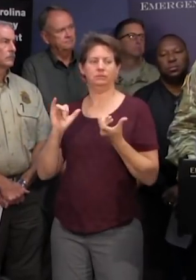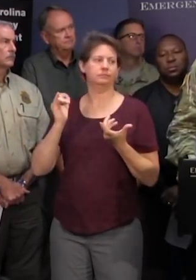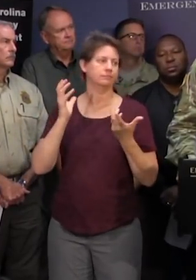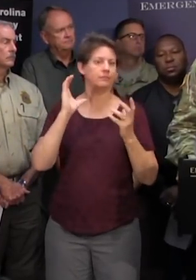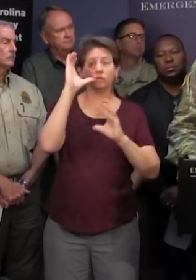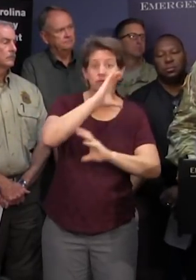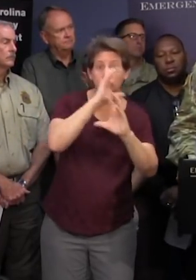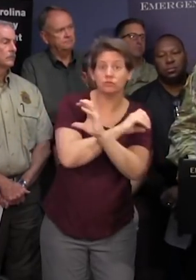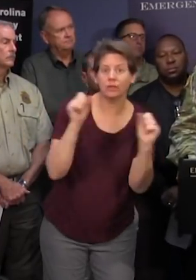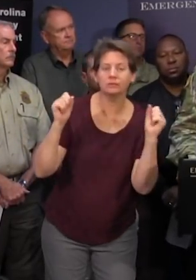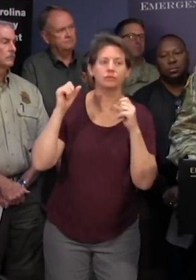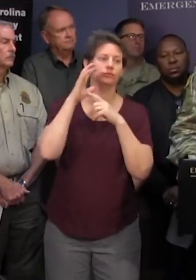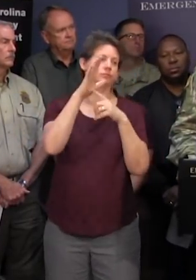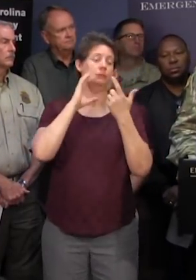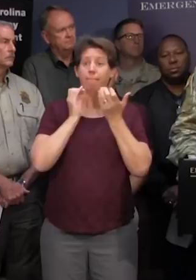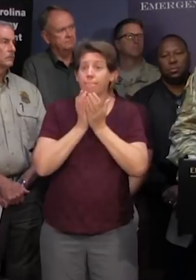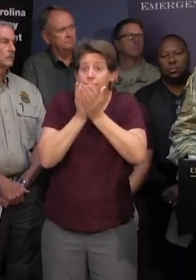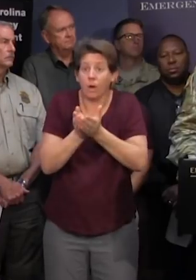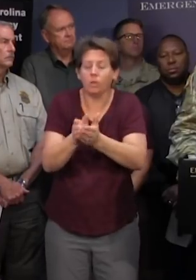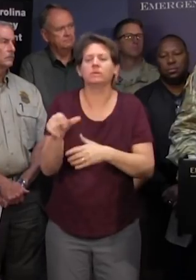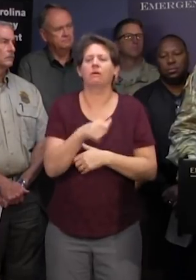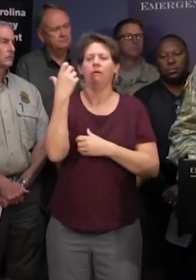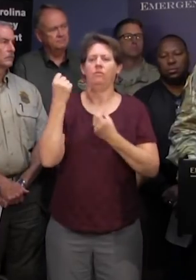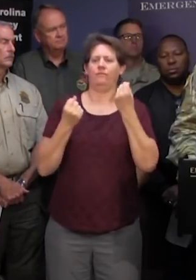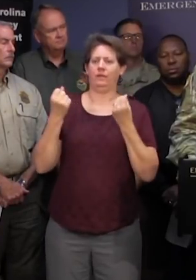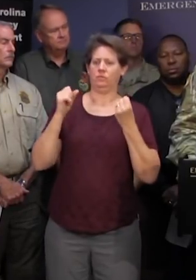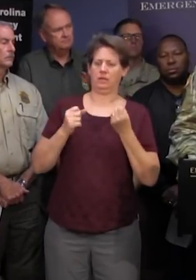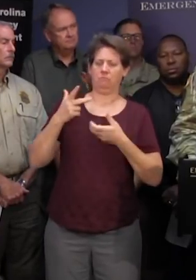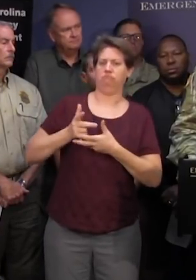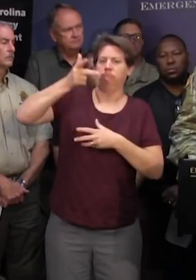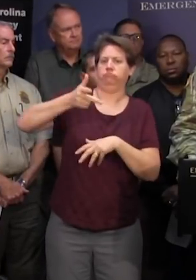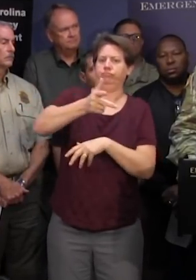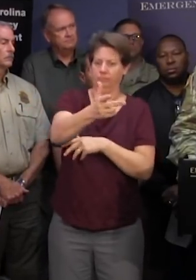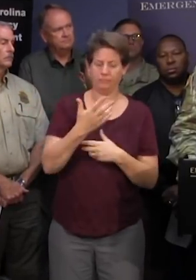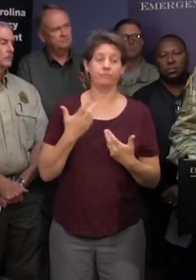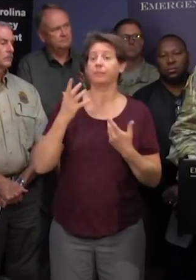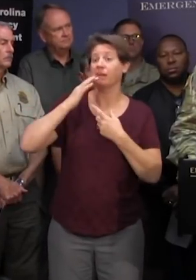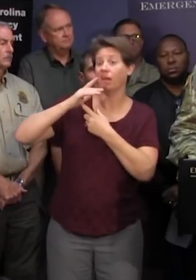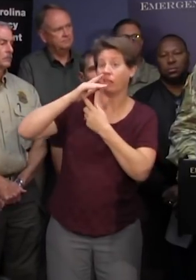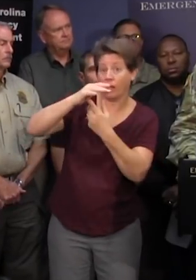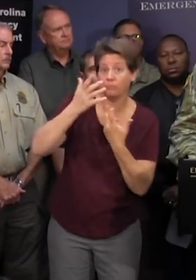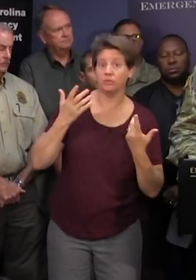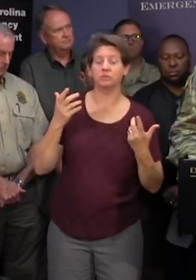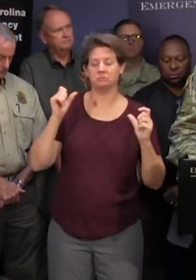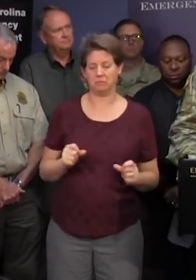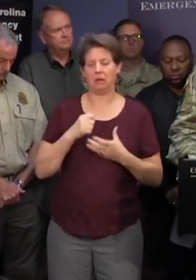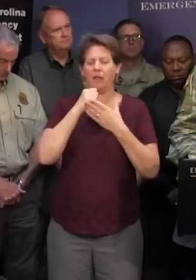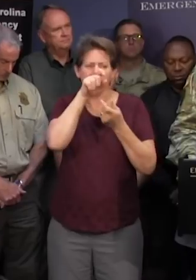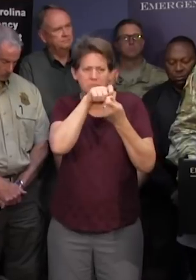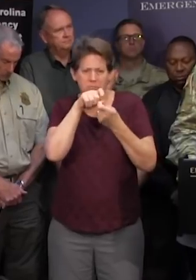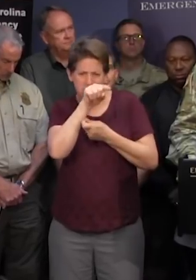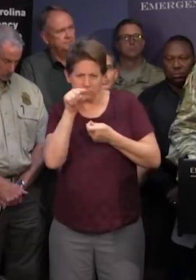aircraft zodiac boats and additional high water vehicles and some heavy lift uh... helicopters that could be used in certain